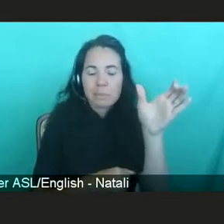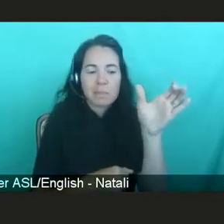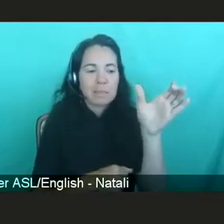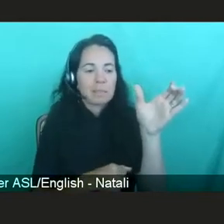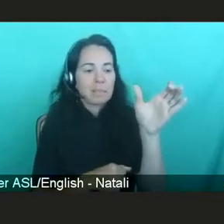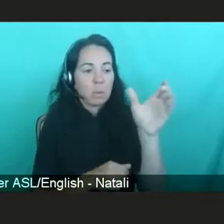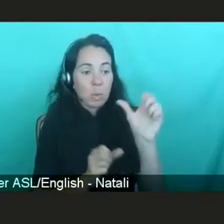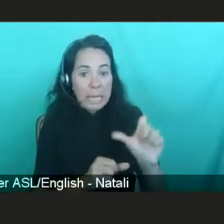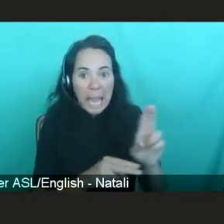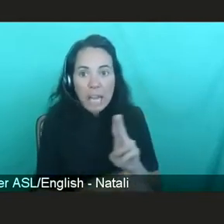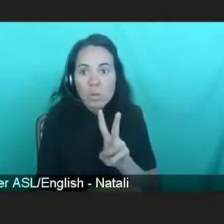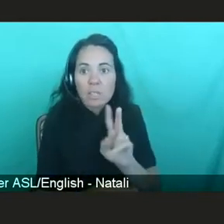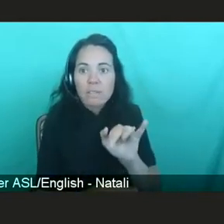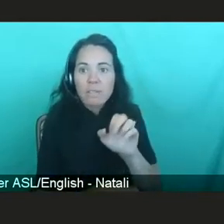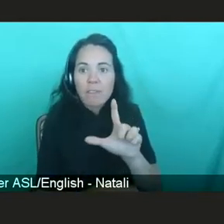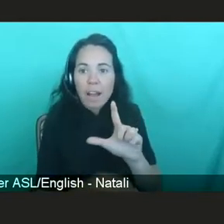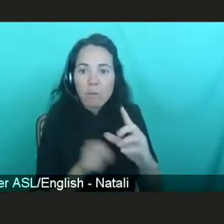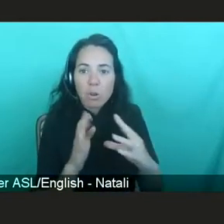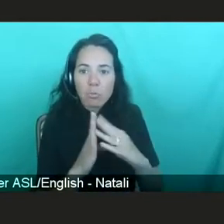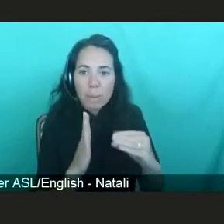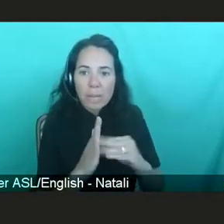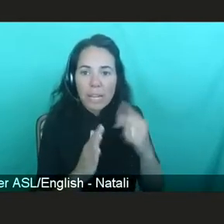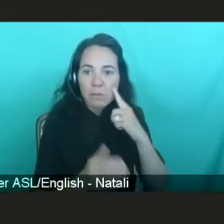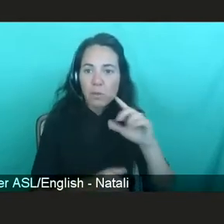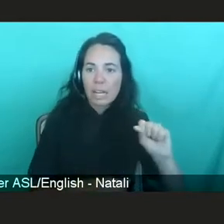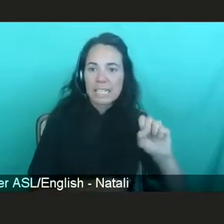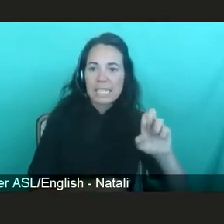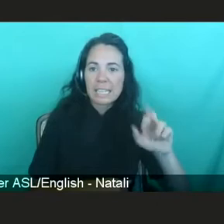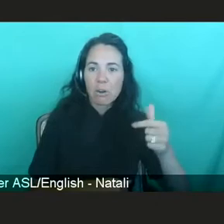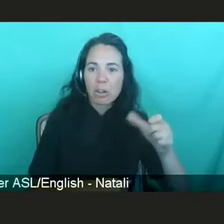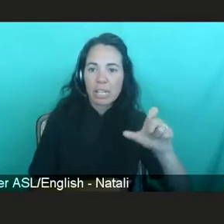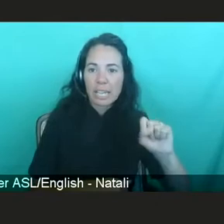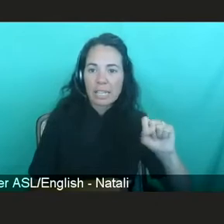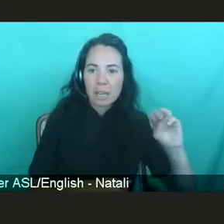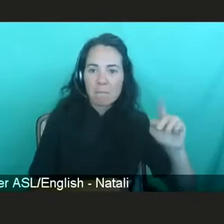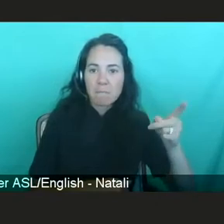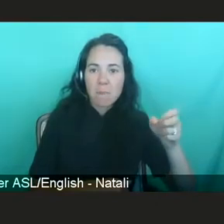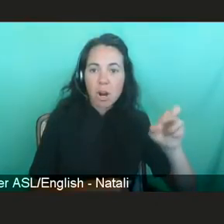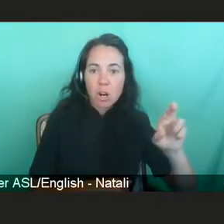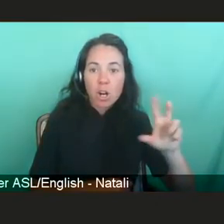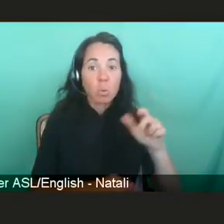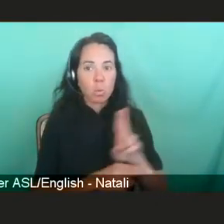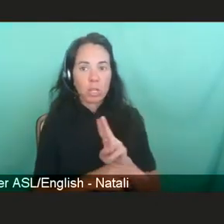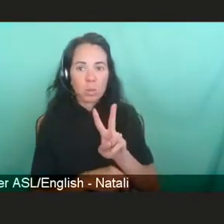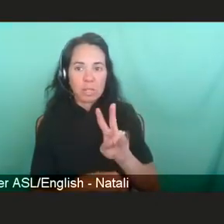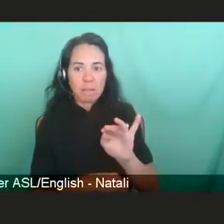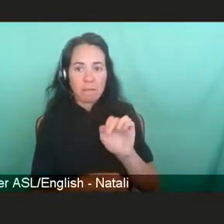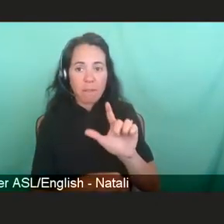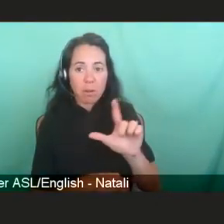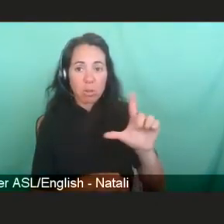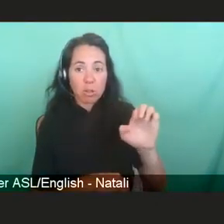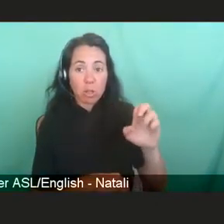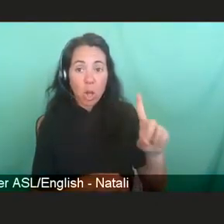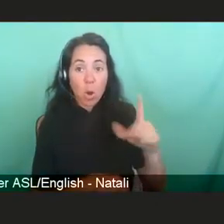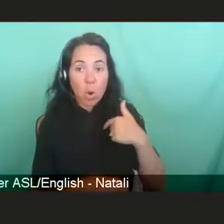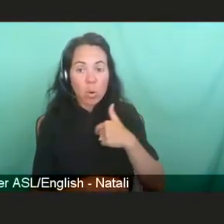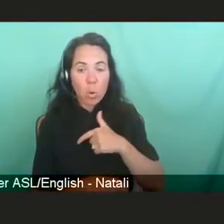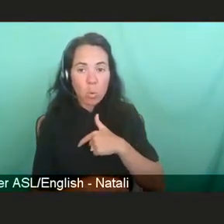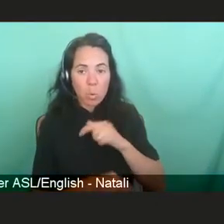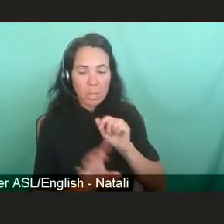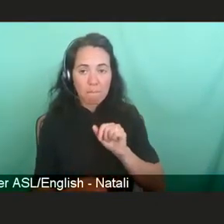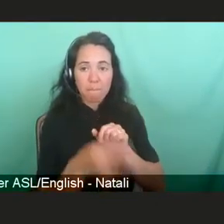viral replication as a surrogate marker. We did viral load. It was my lab that actually isolated HIV very early on